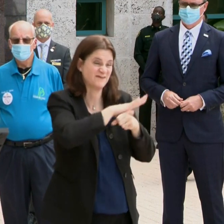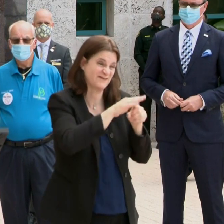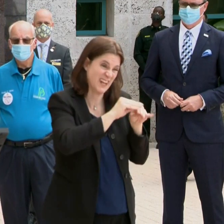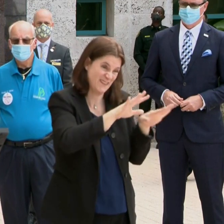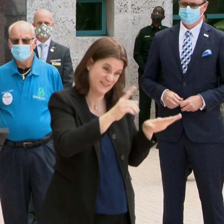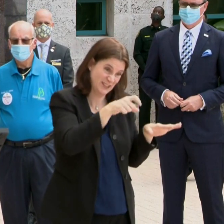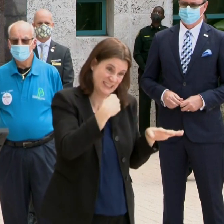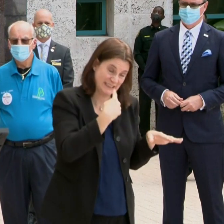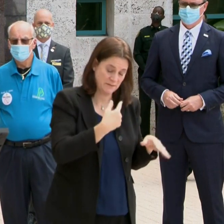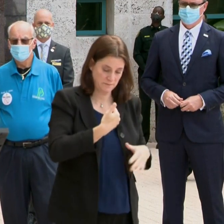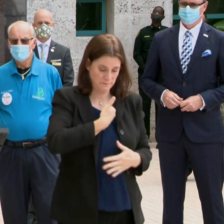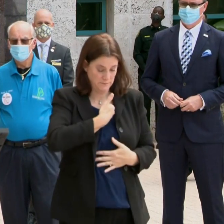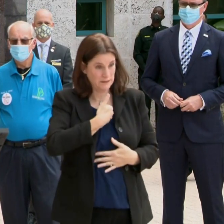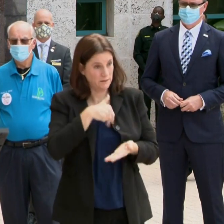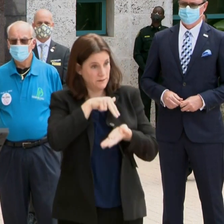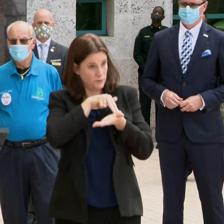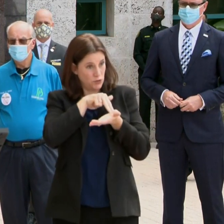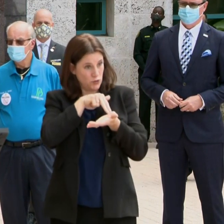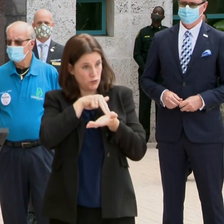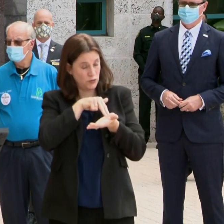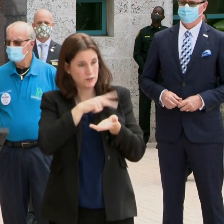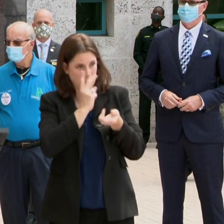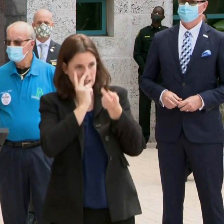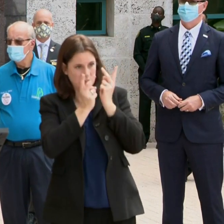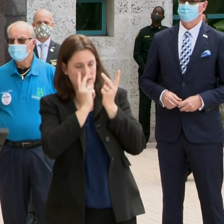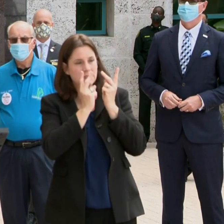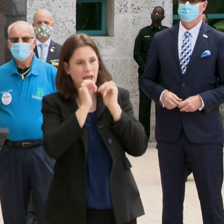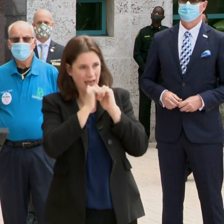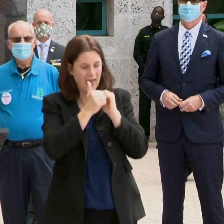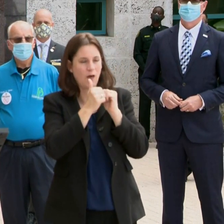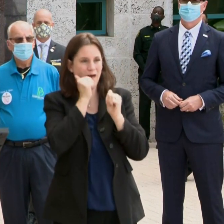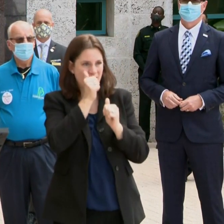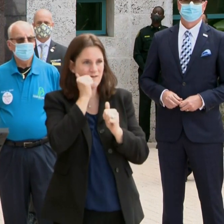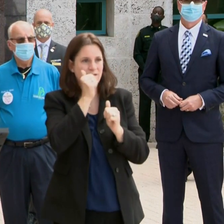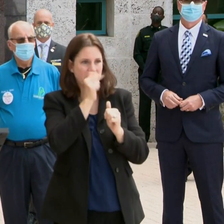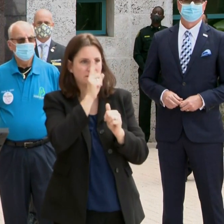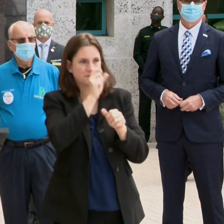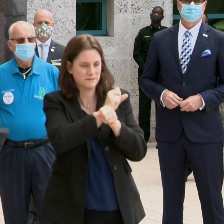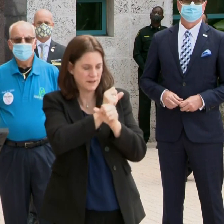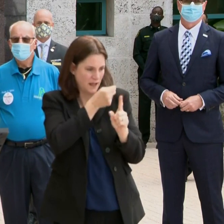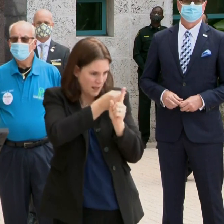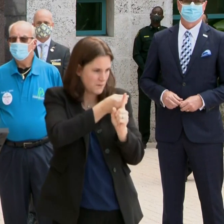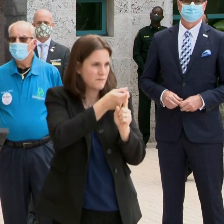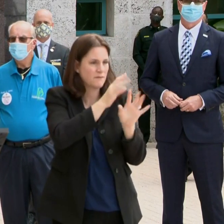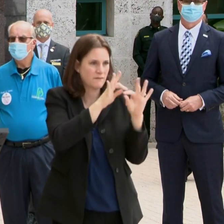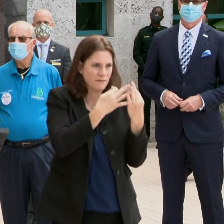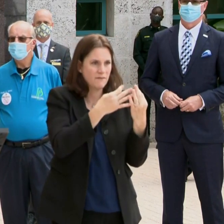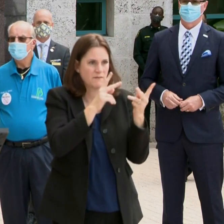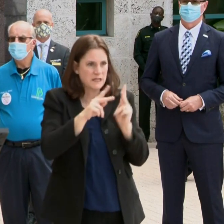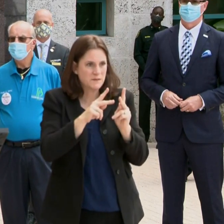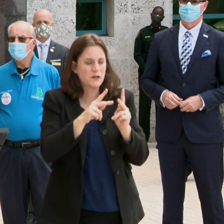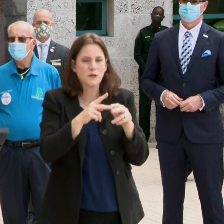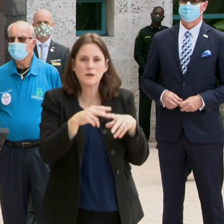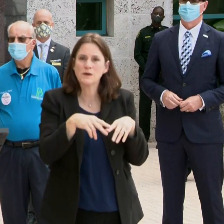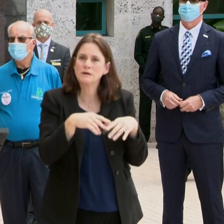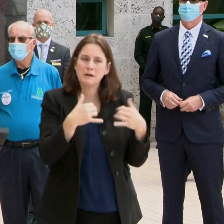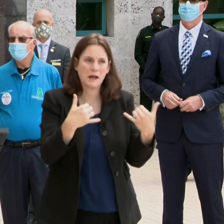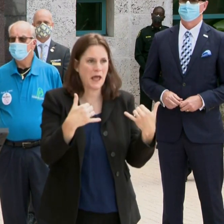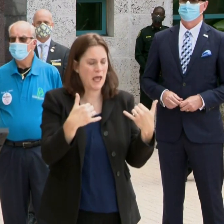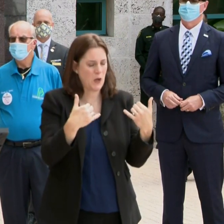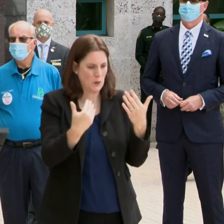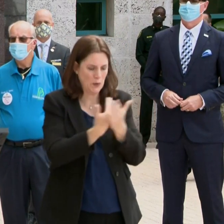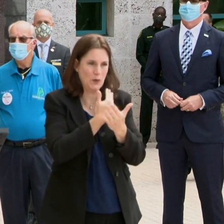As a nurse, I see frontline impacts every day. The rise in the cases that are currently